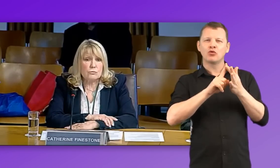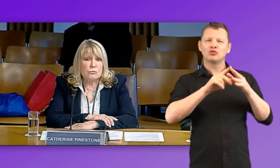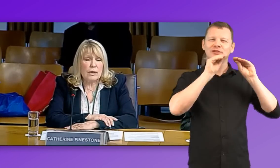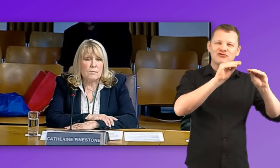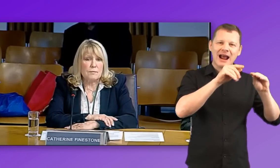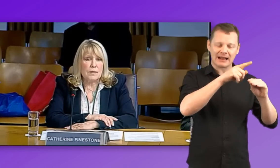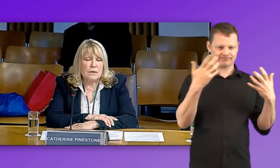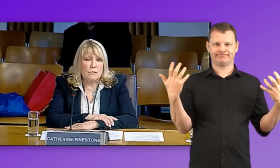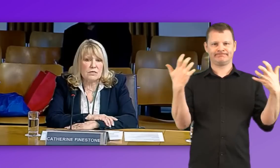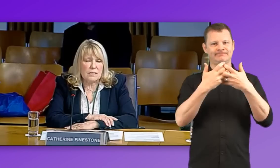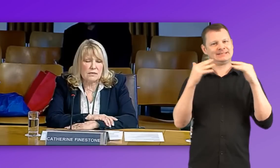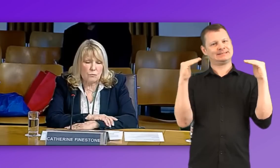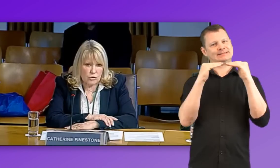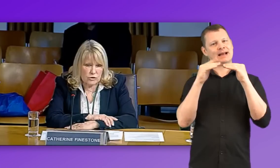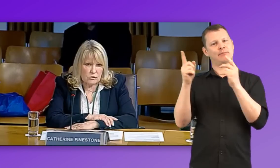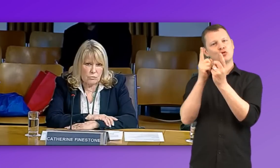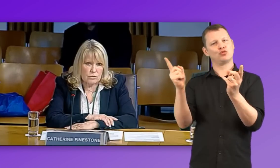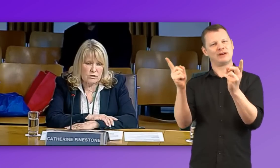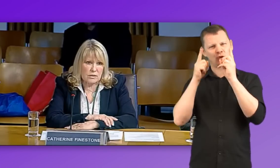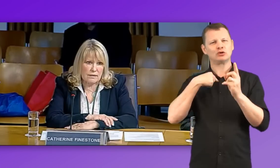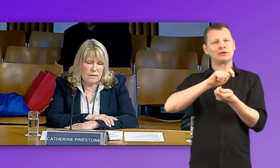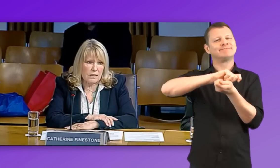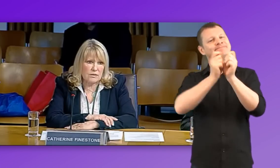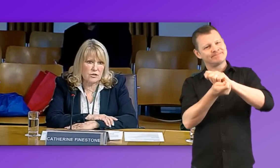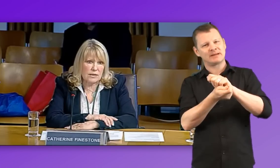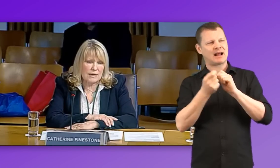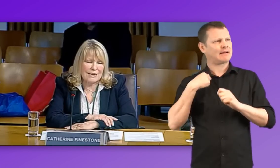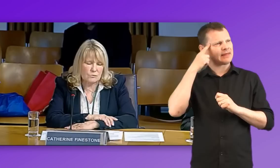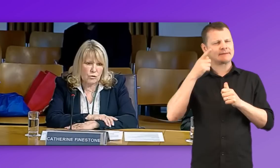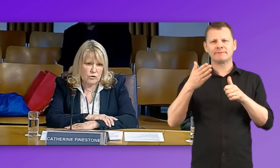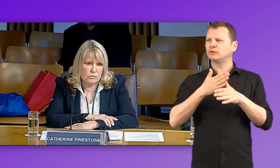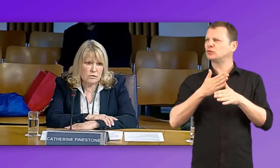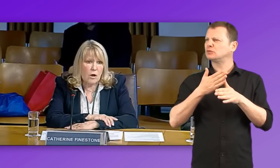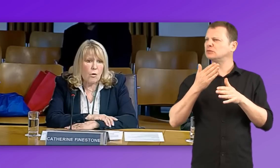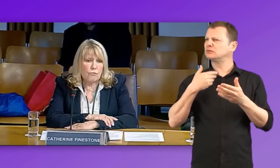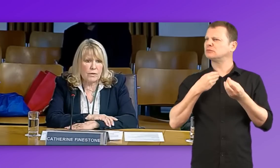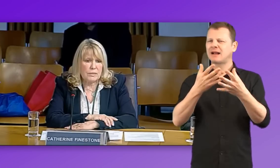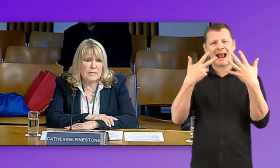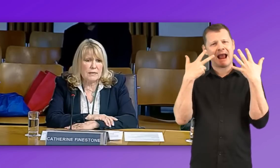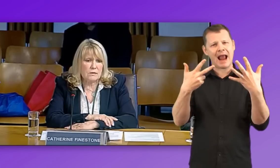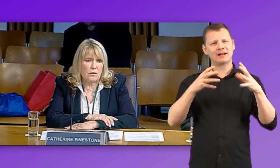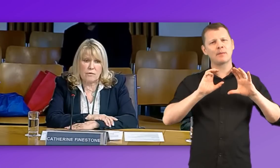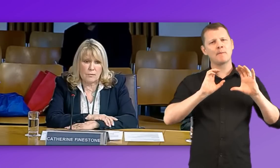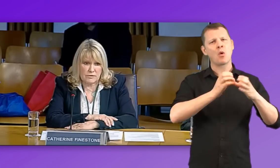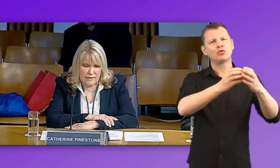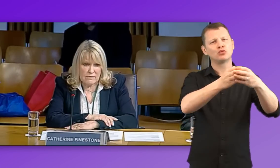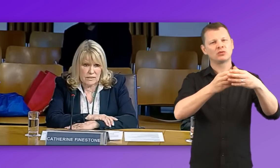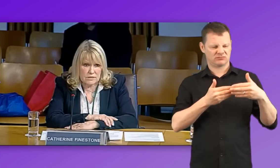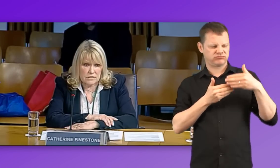So it was done as a modular course, I think initially eight modules over a period of up to five years,